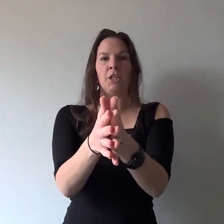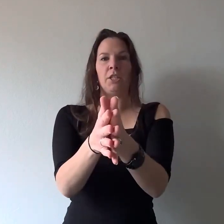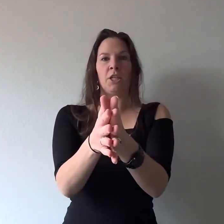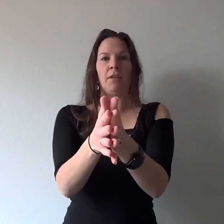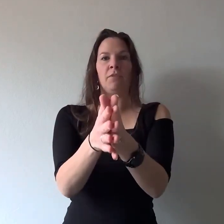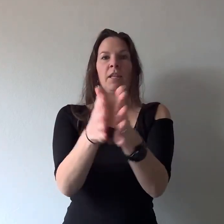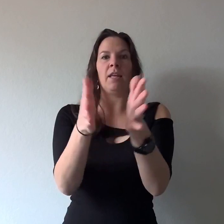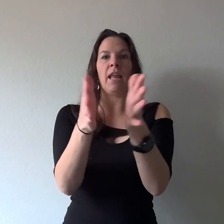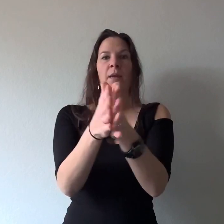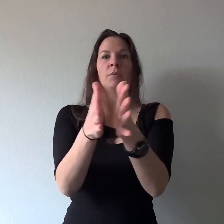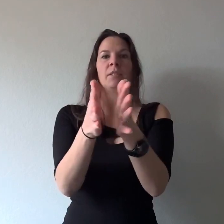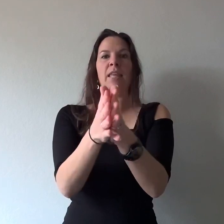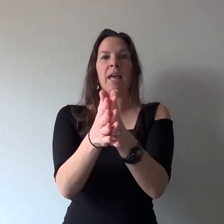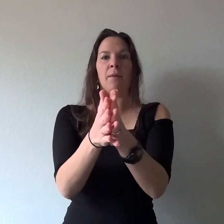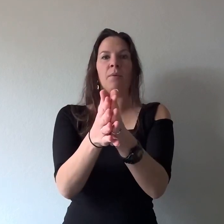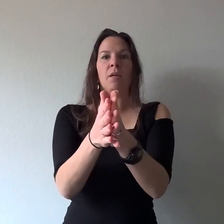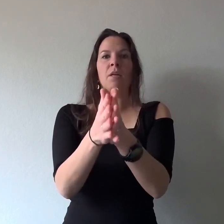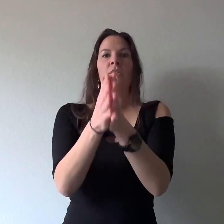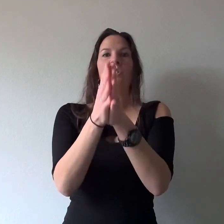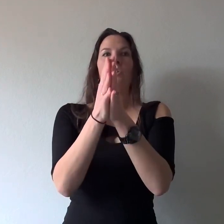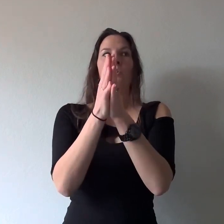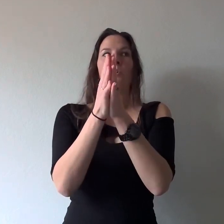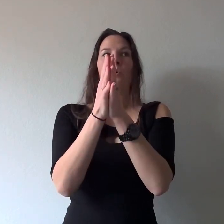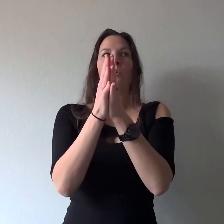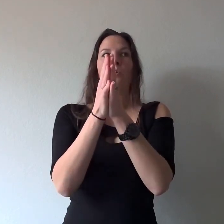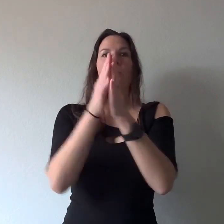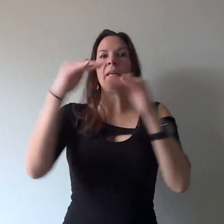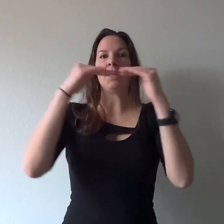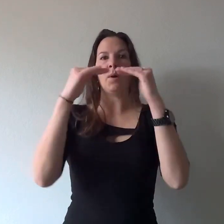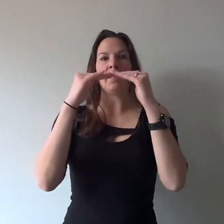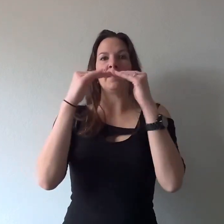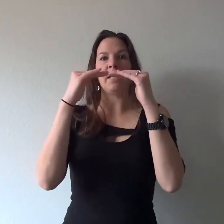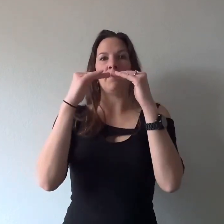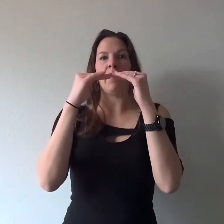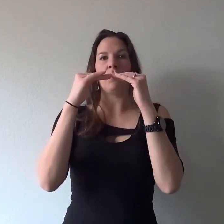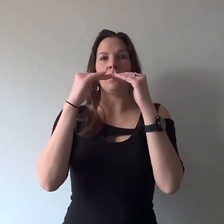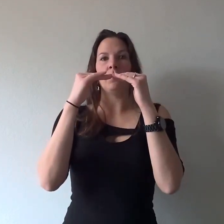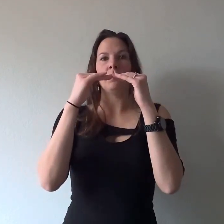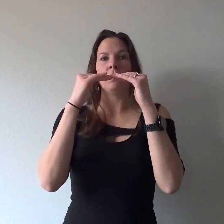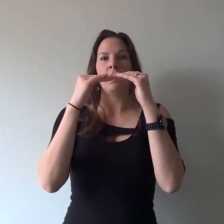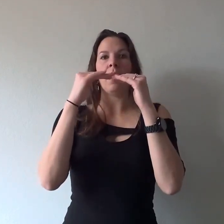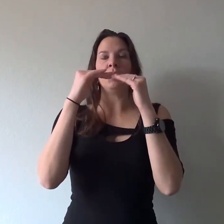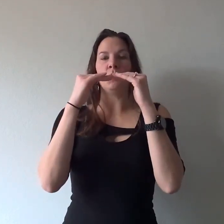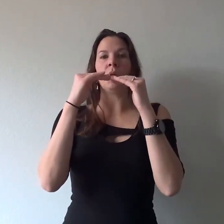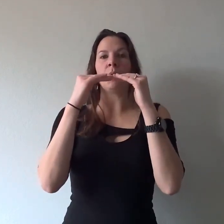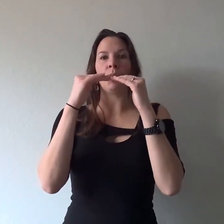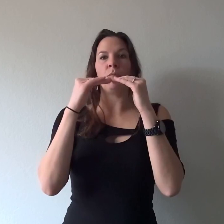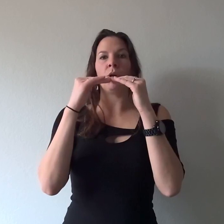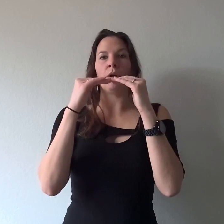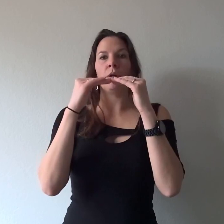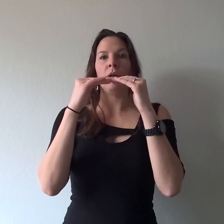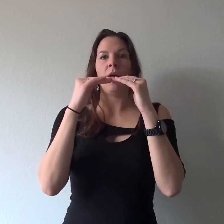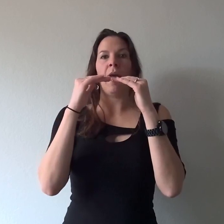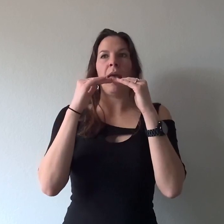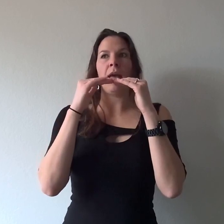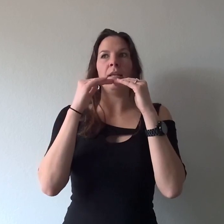shift that enables them to meet you at the same level and do their own work and